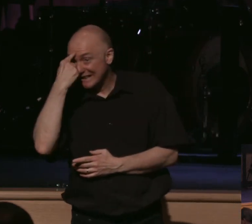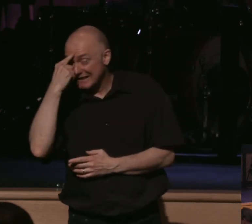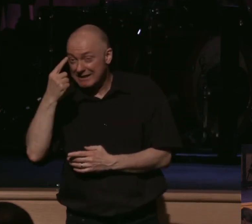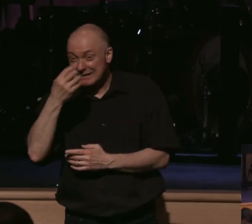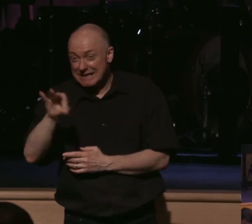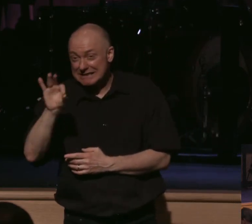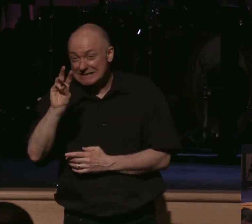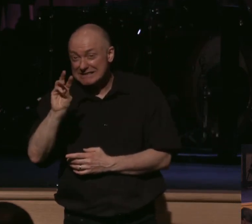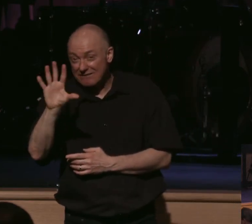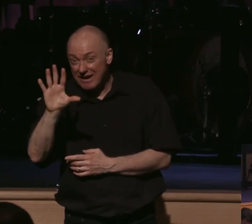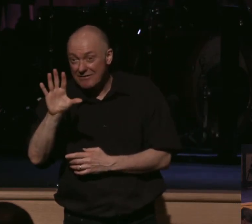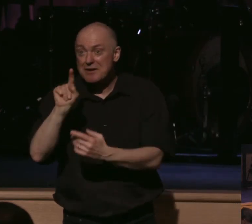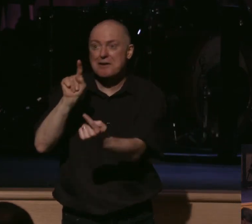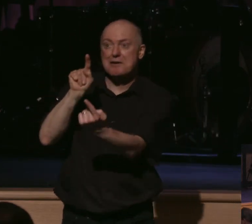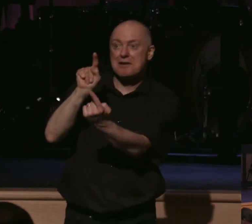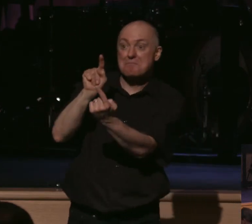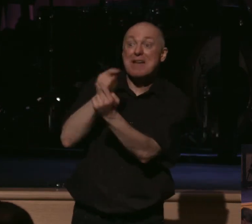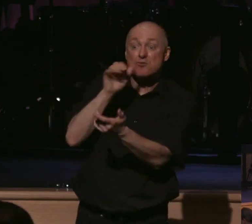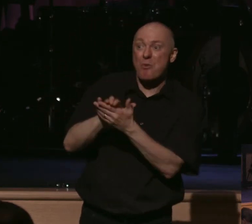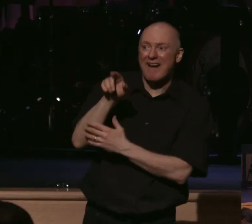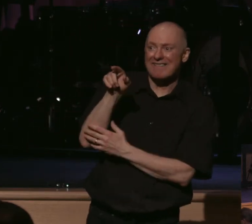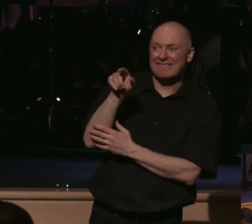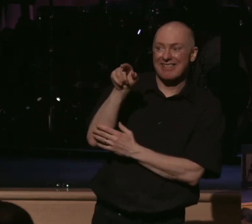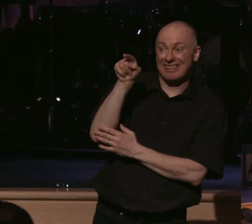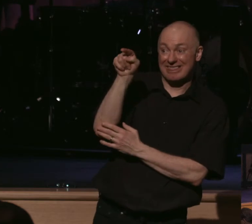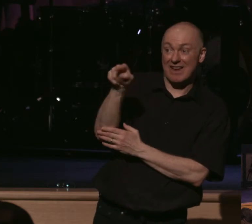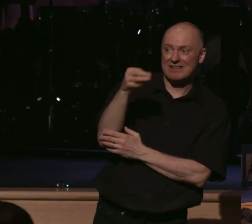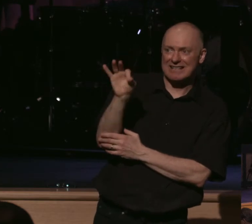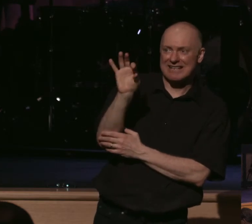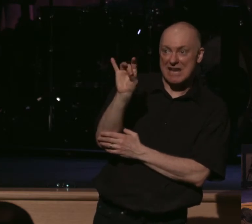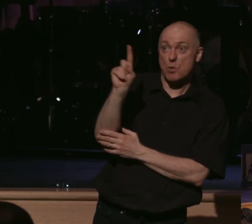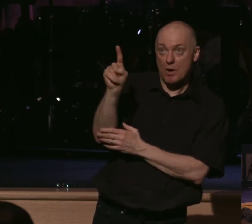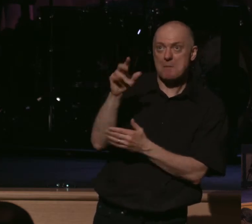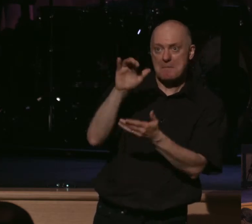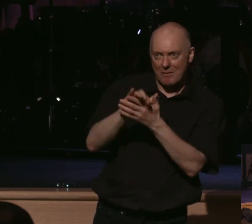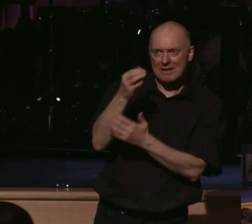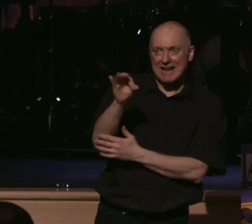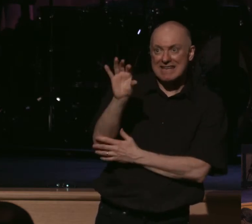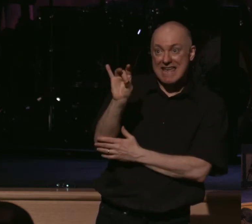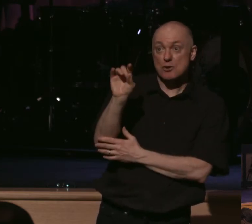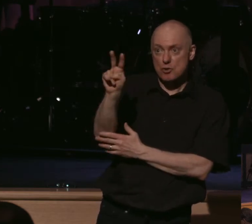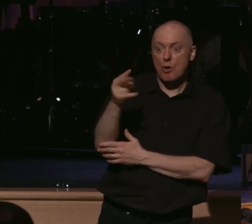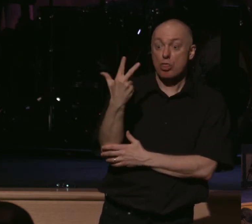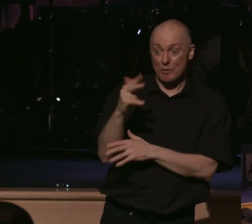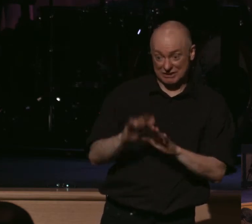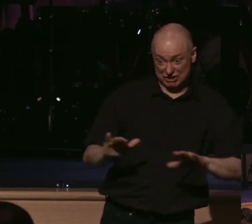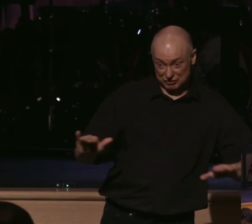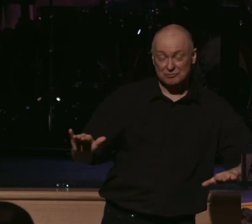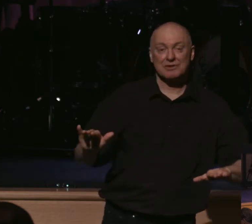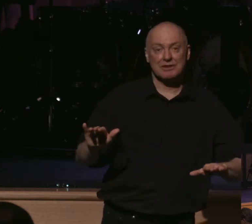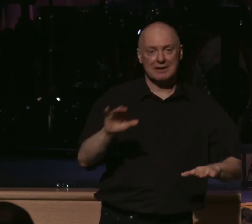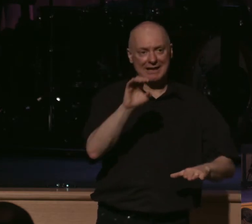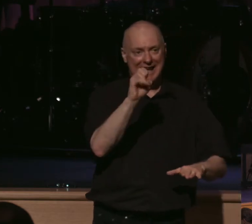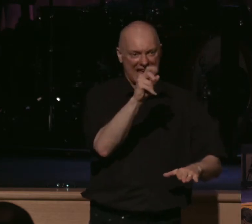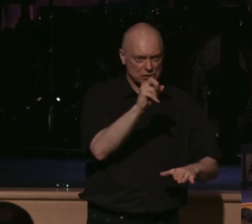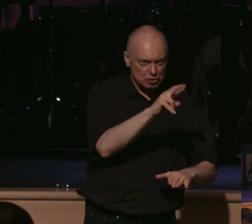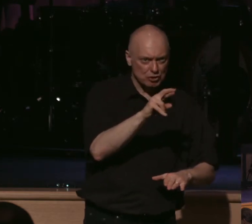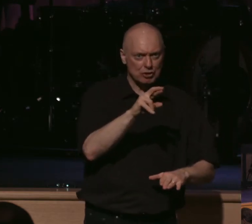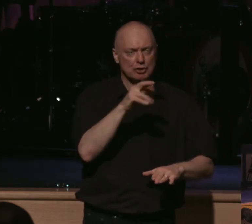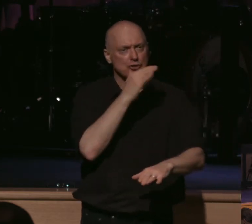1965, met his wife Gladys in 81, was married in 83. They had three children, Esther, a daughter,